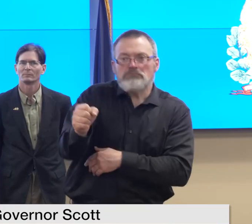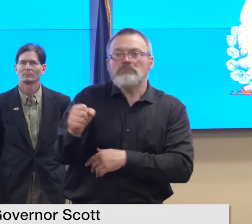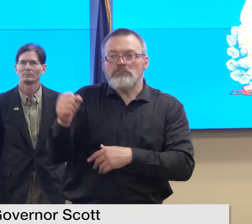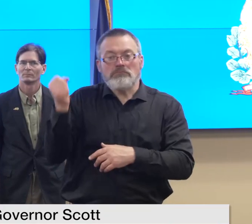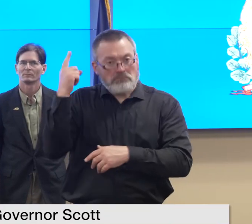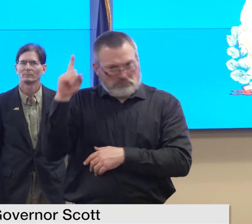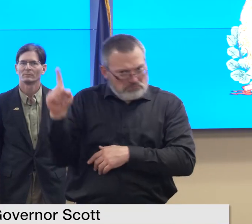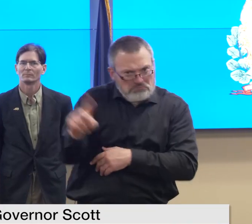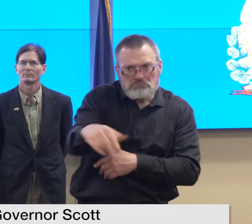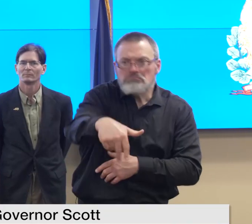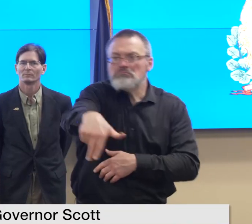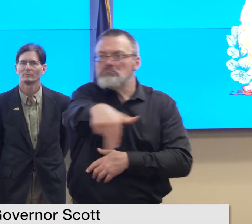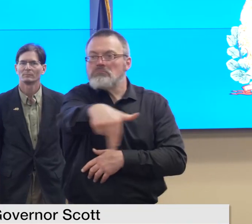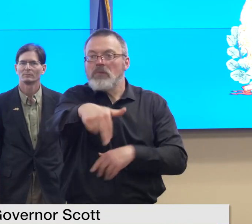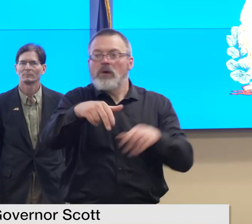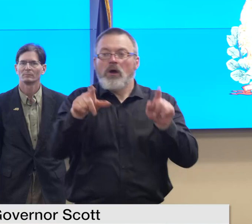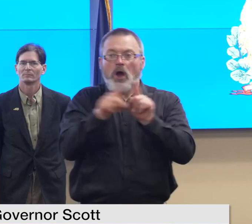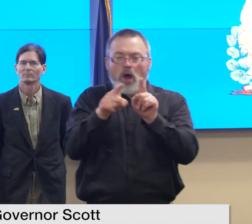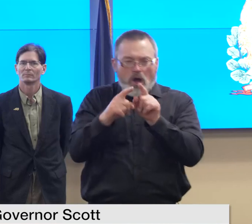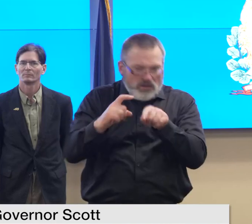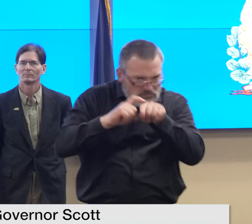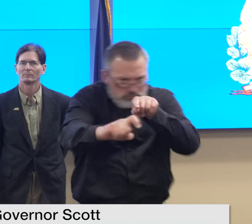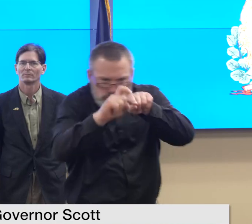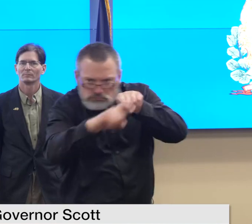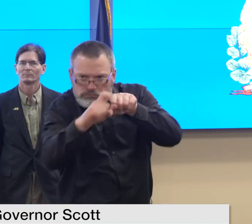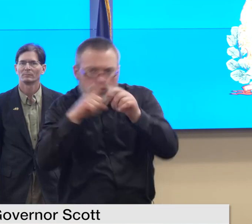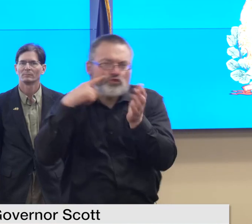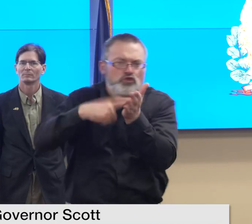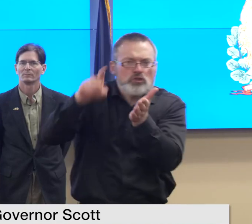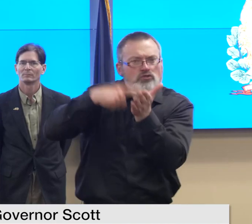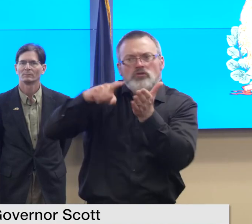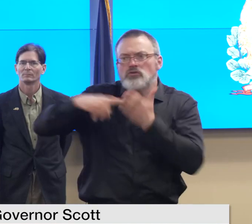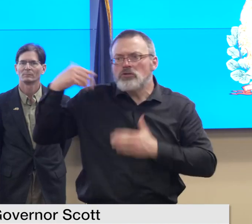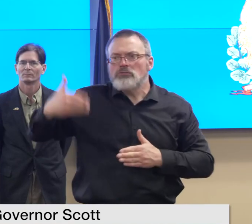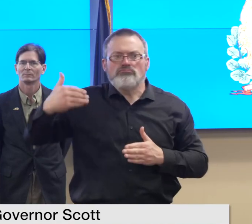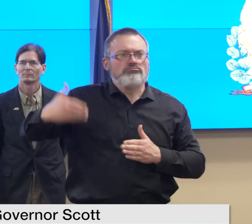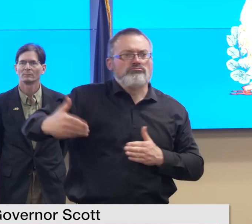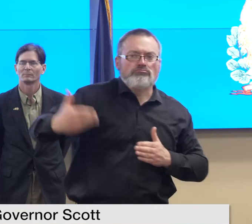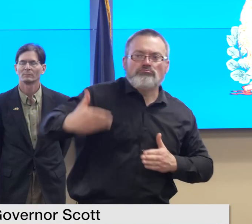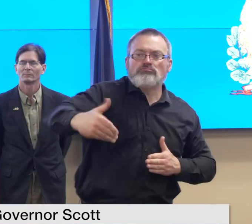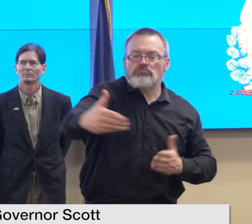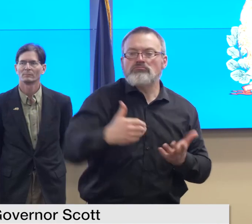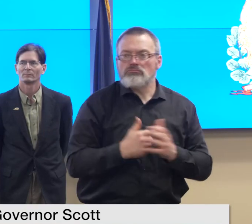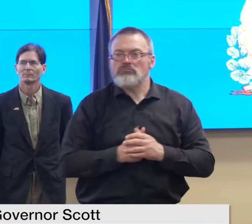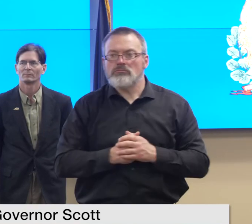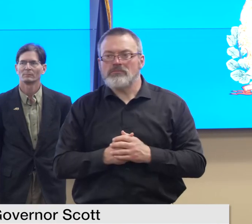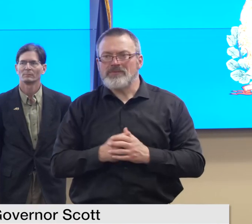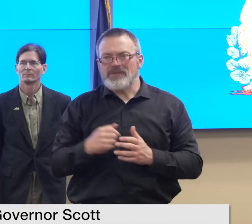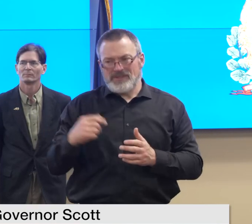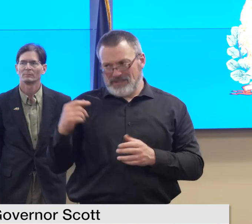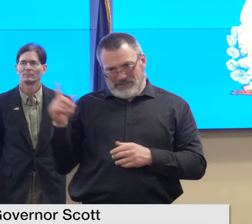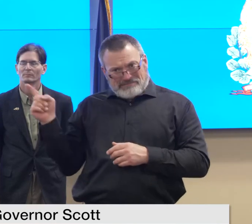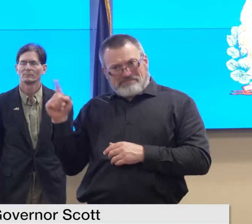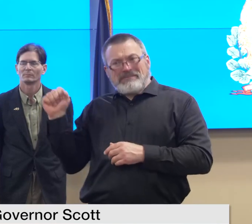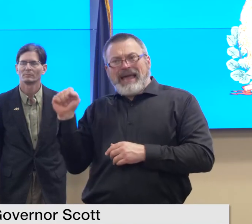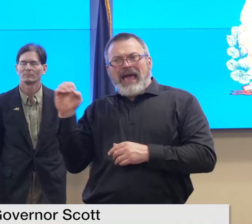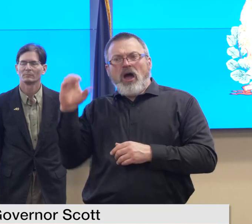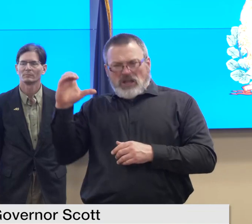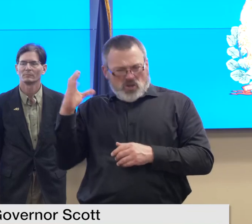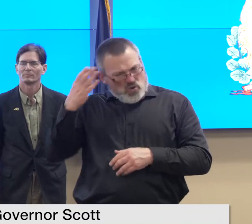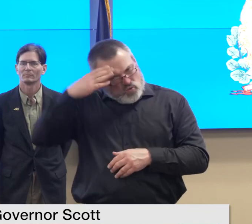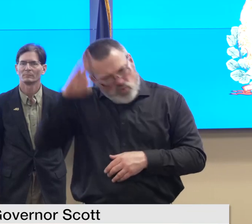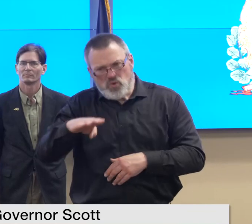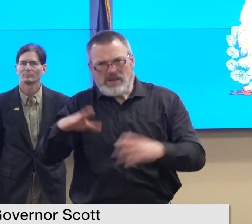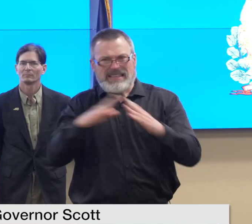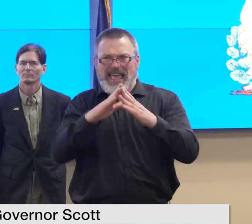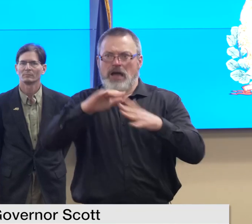to be in regular daily phone contact with the emergency management director so we know where the hardest hit communities are and we have assigned